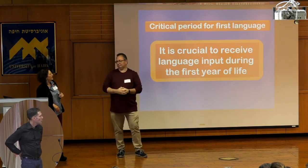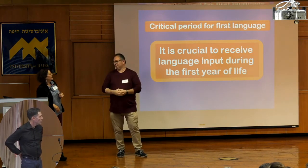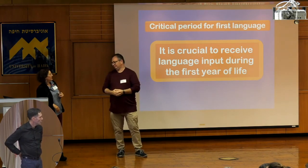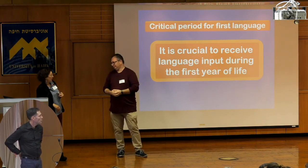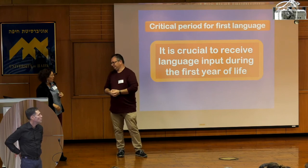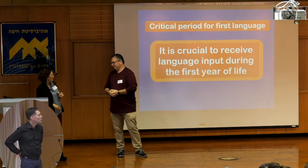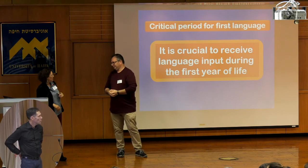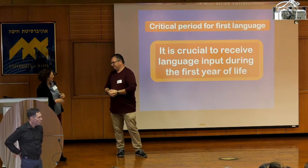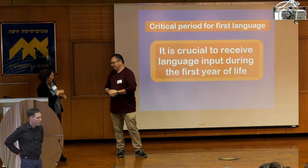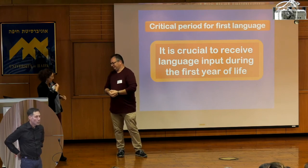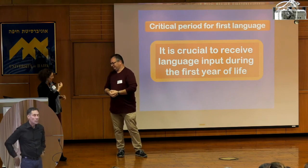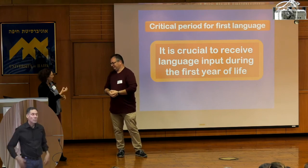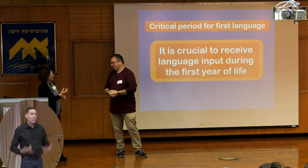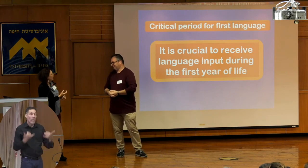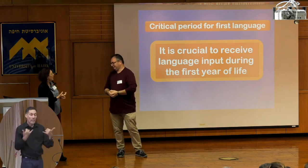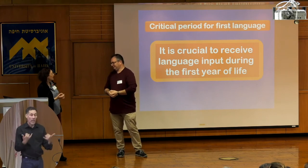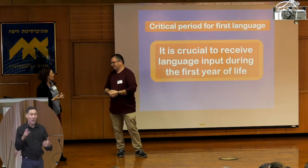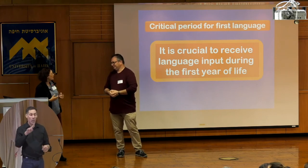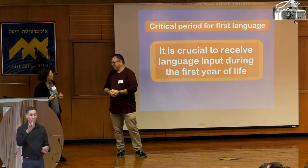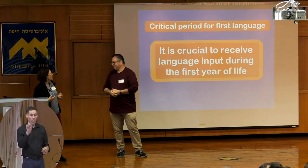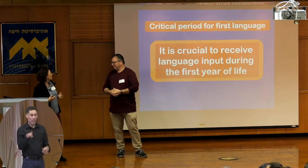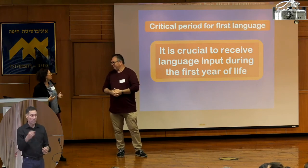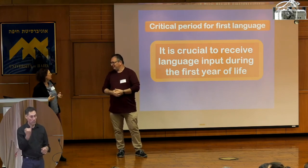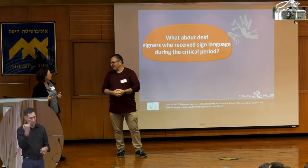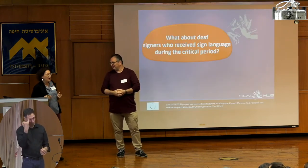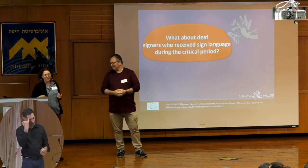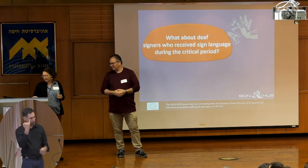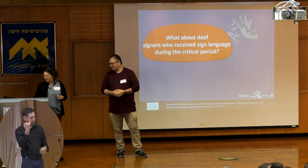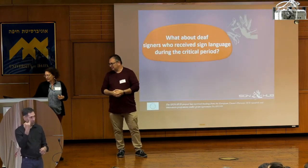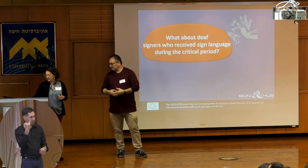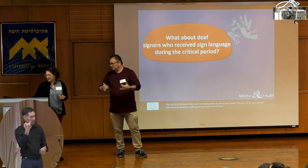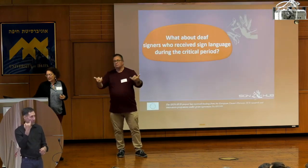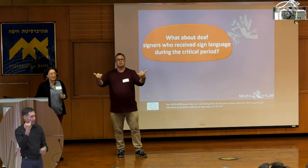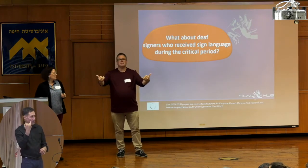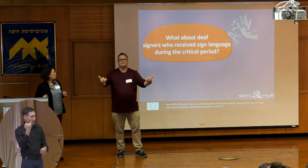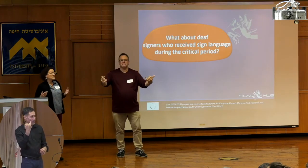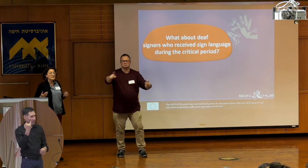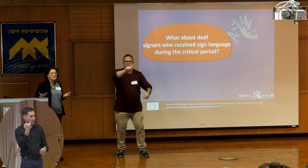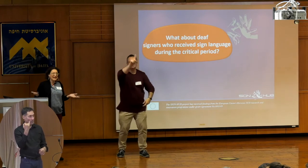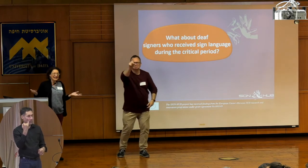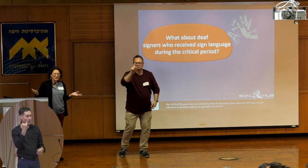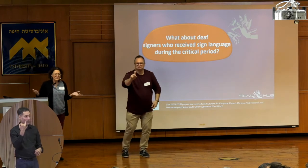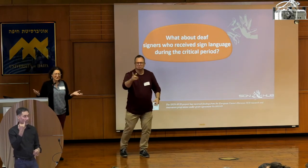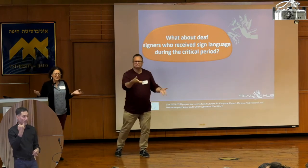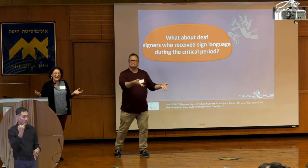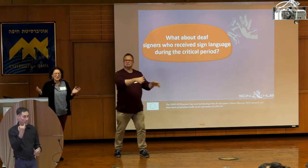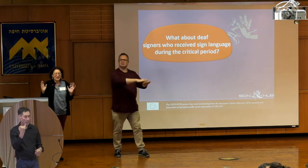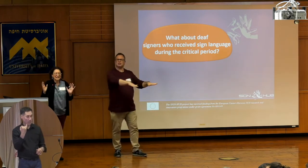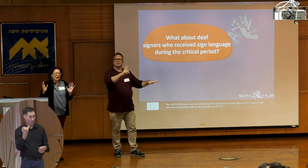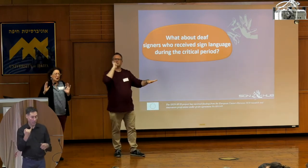Now the question is, what happens with people who have, who receive sign language? Okay, so until now we